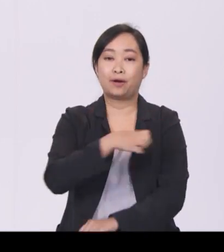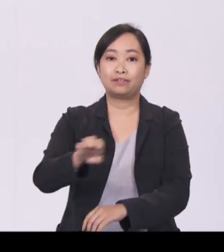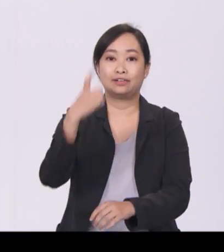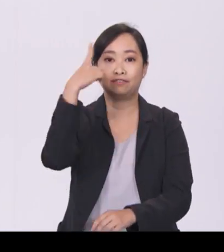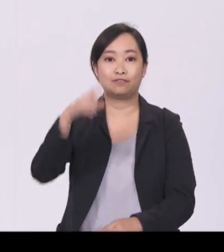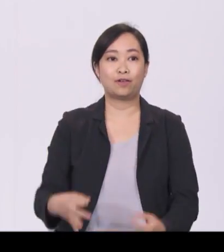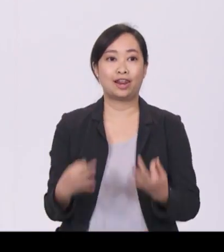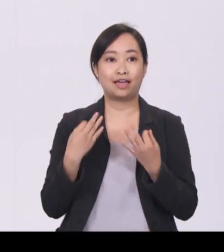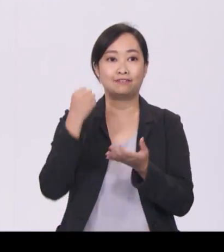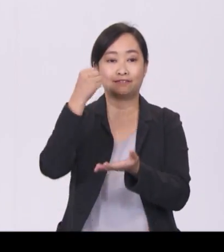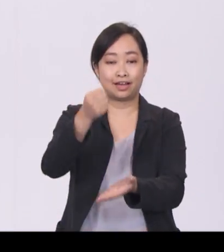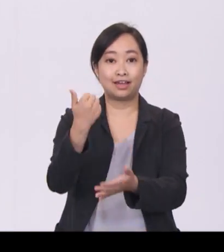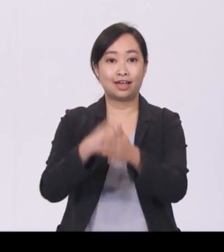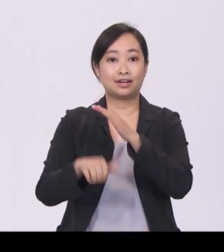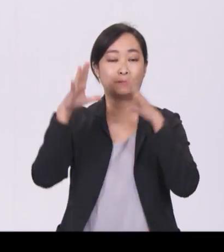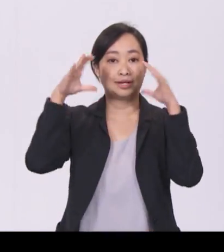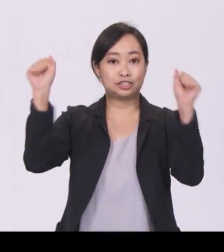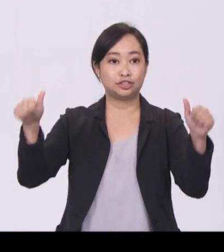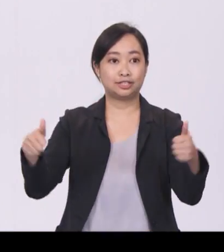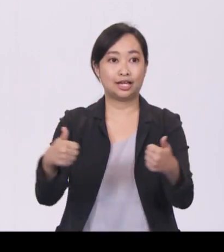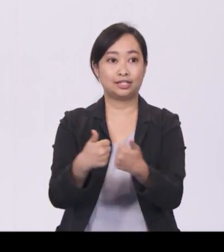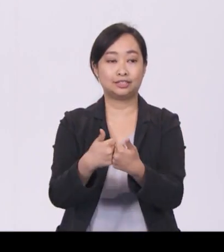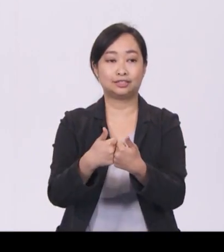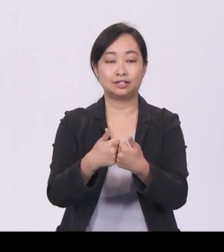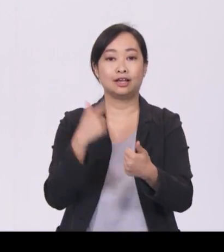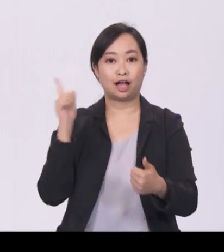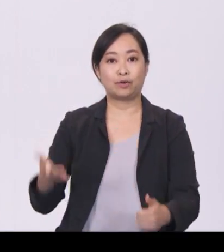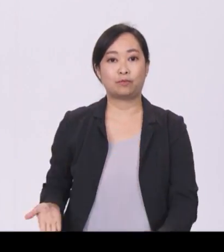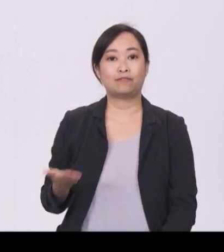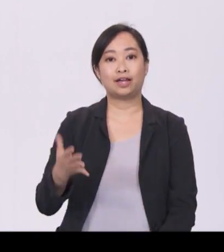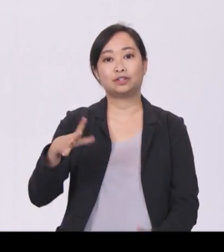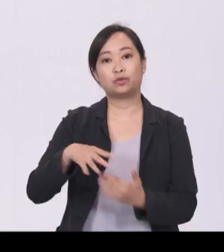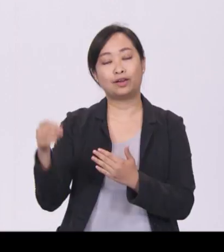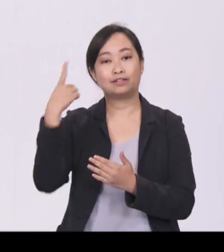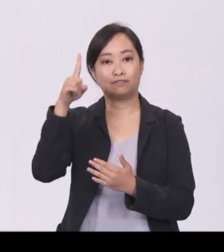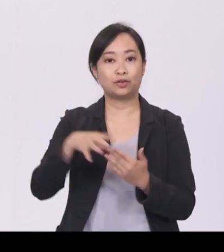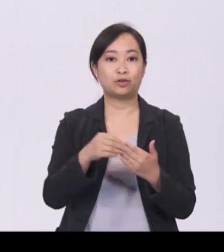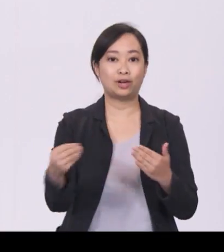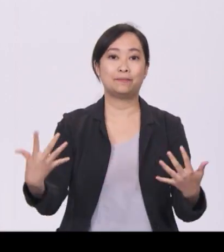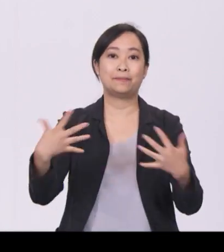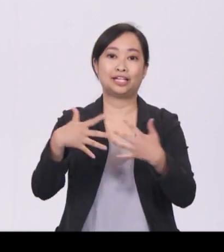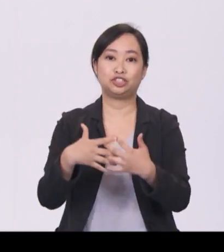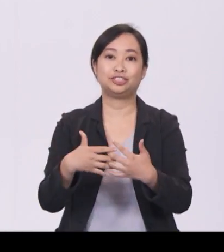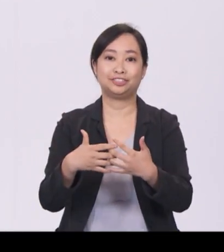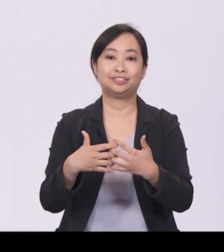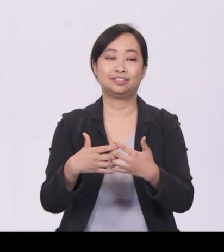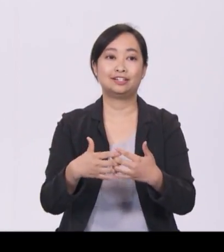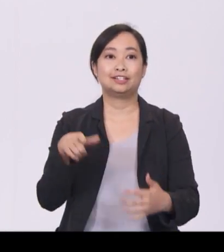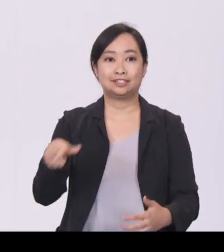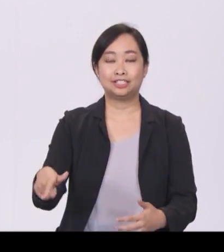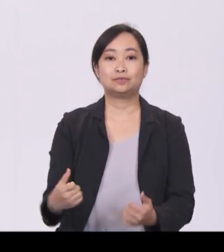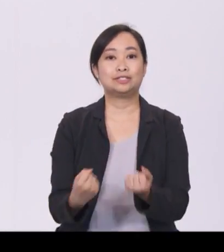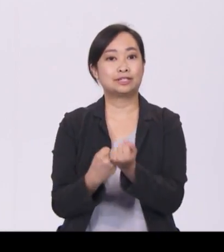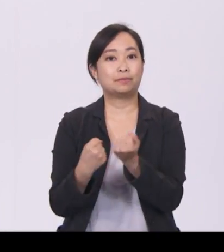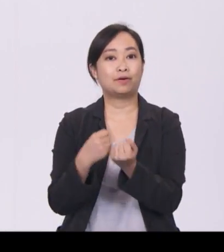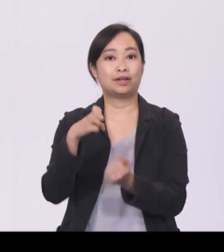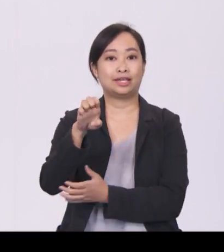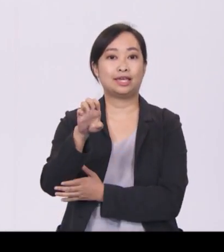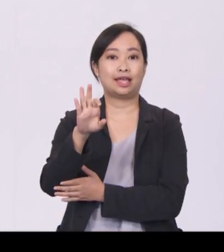President's Challenge for the next five years. This will support the ELF's work to fund programs